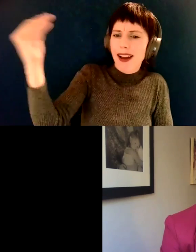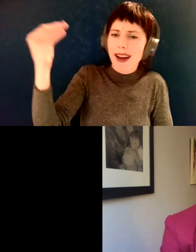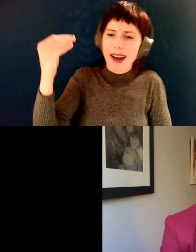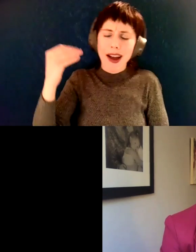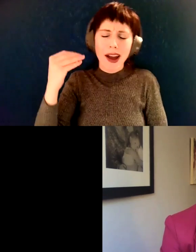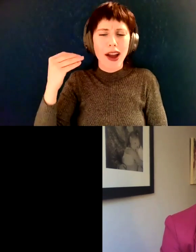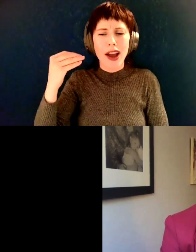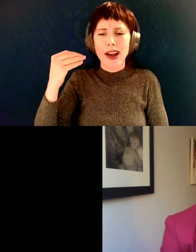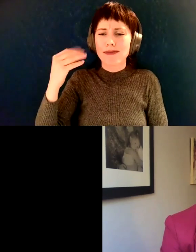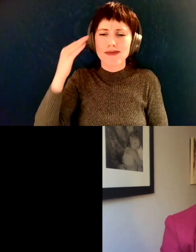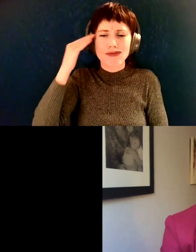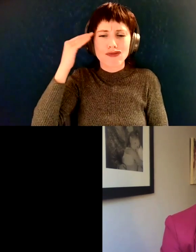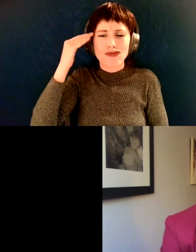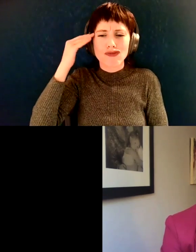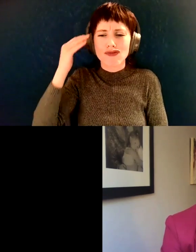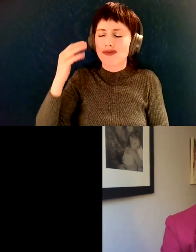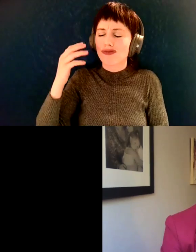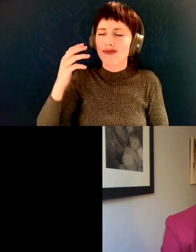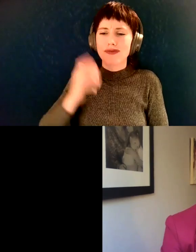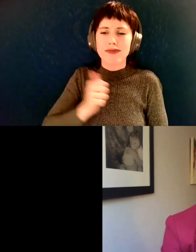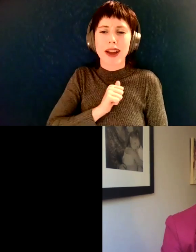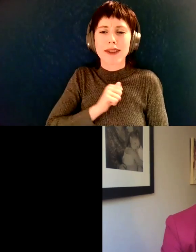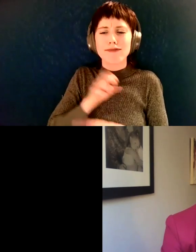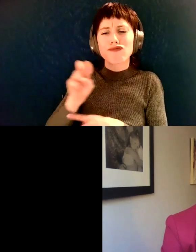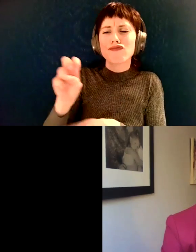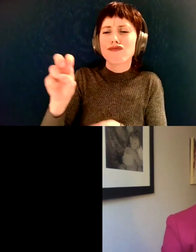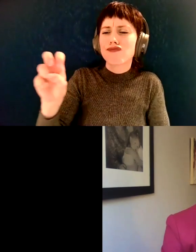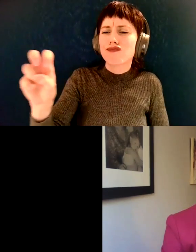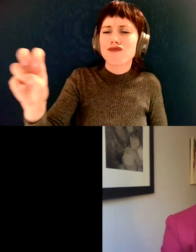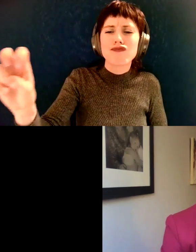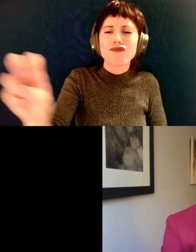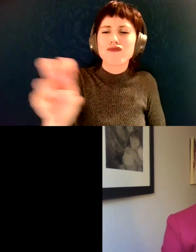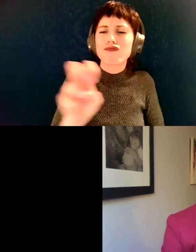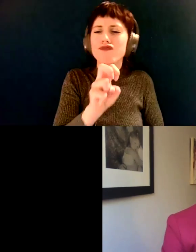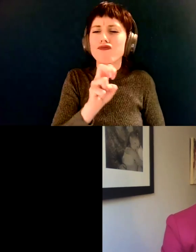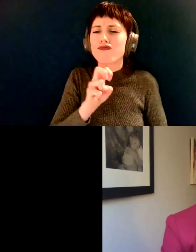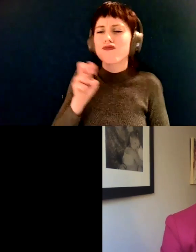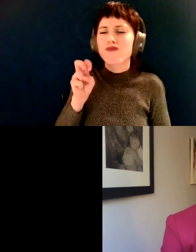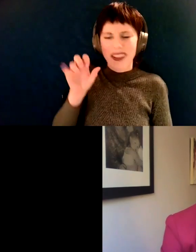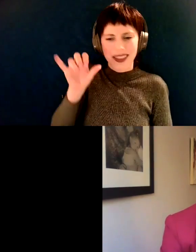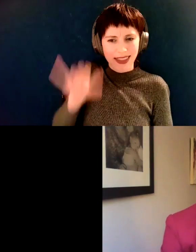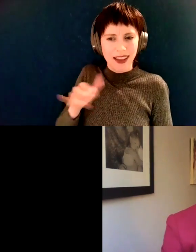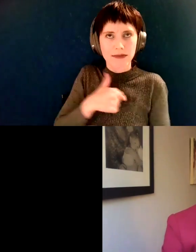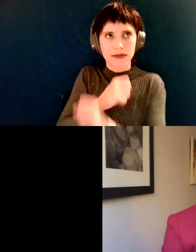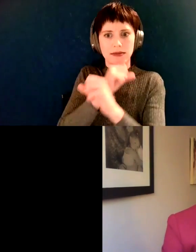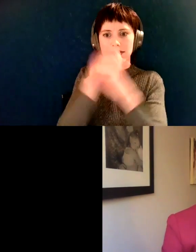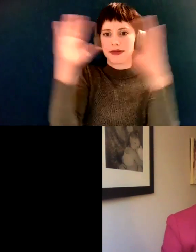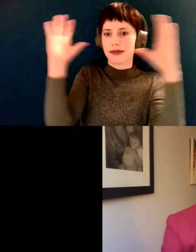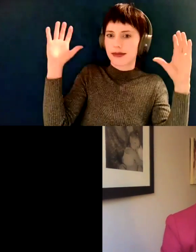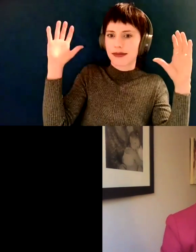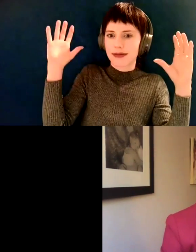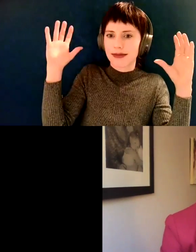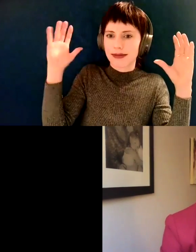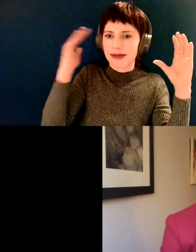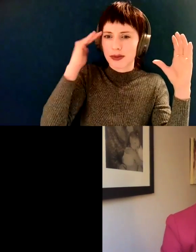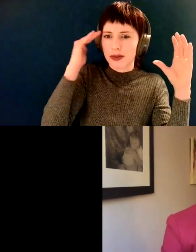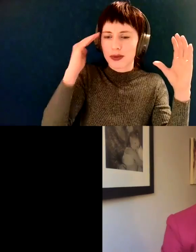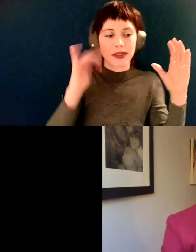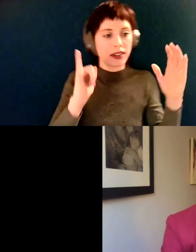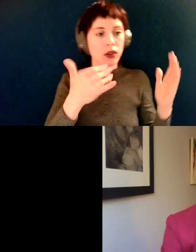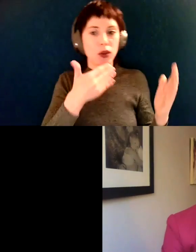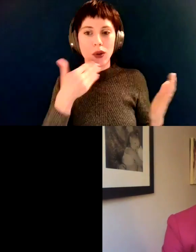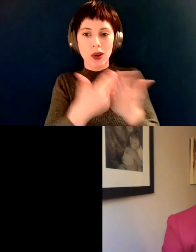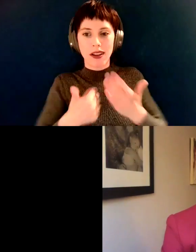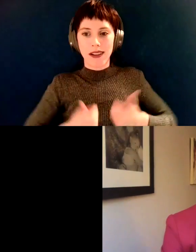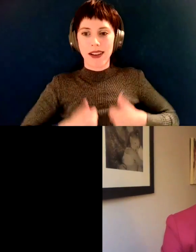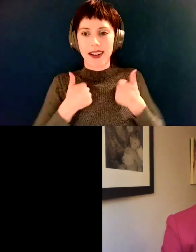one or the other. I want to have a good, yeah. And everybody, everybody should be entitled to a good life, right. Or, or an